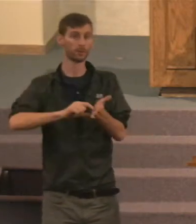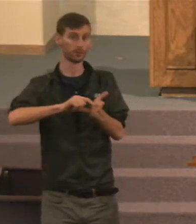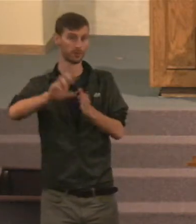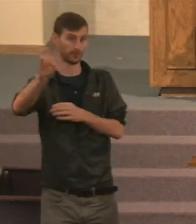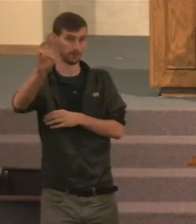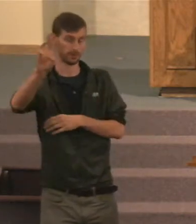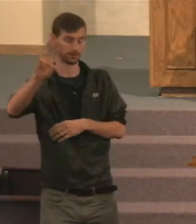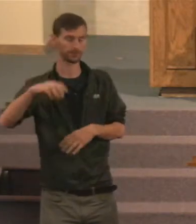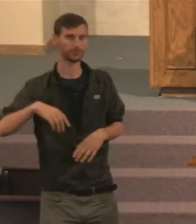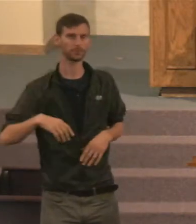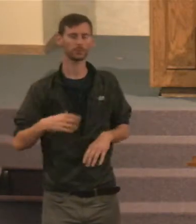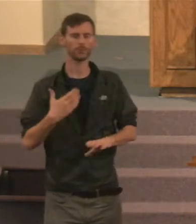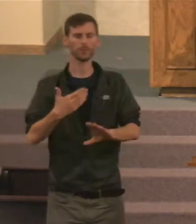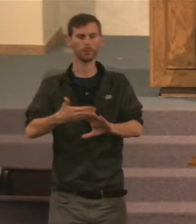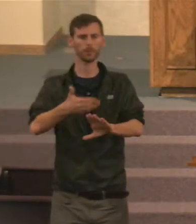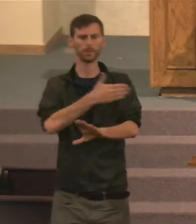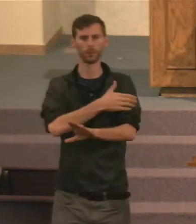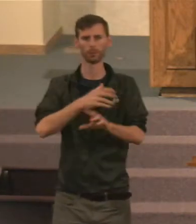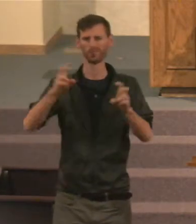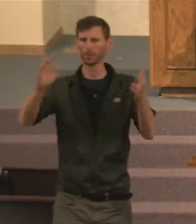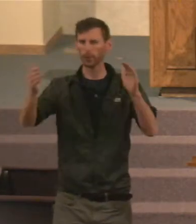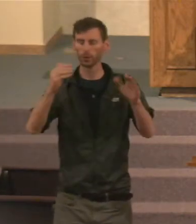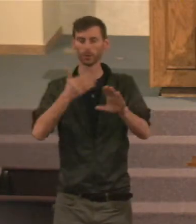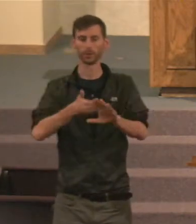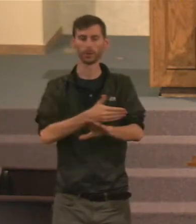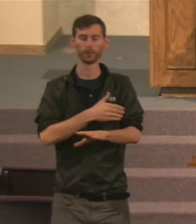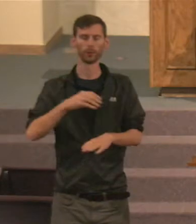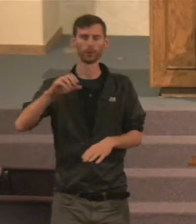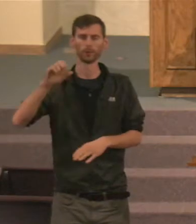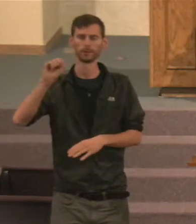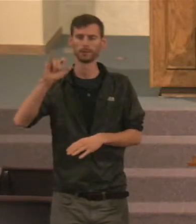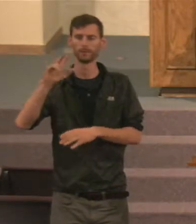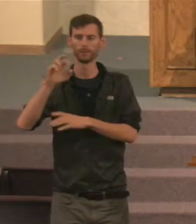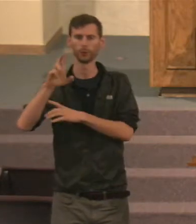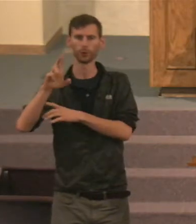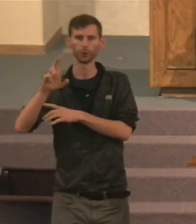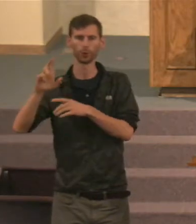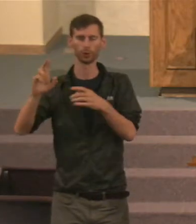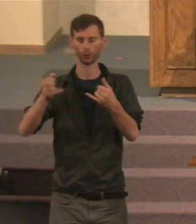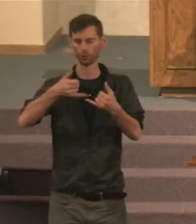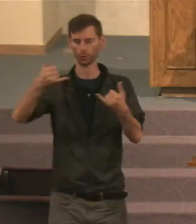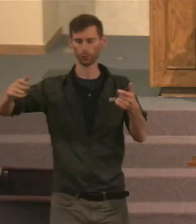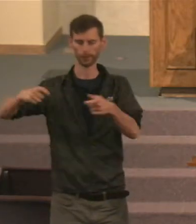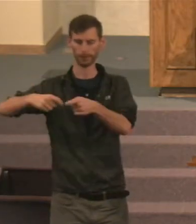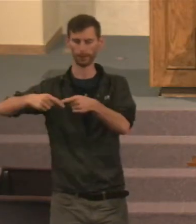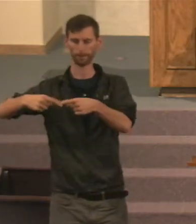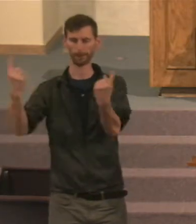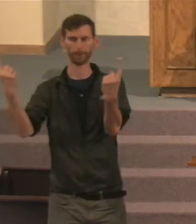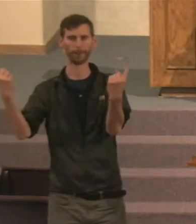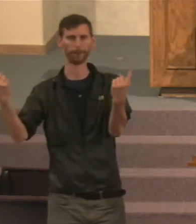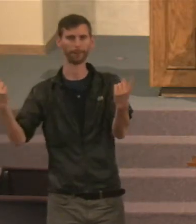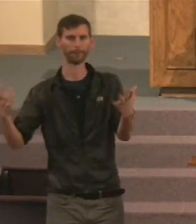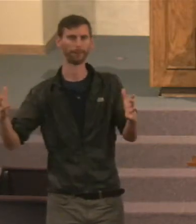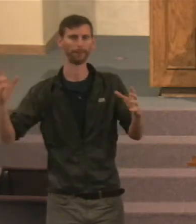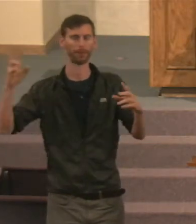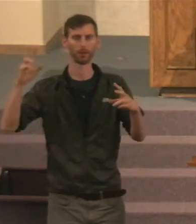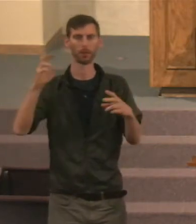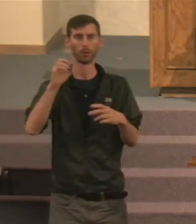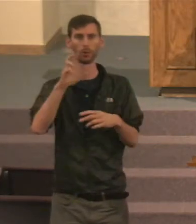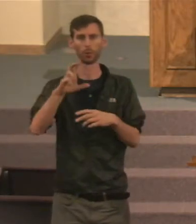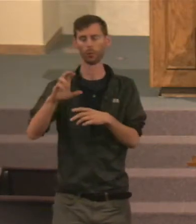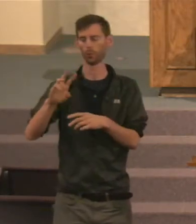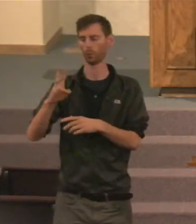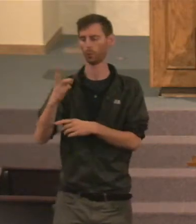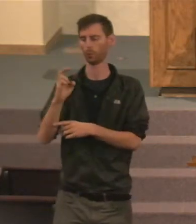silver cord is snapped, or the golden bow is broken, or the pitcher is broken at the fountain, or the wheel broken at the